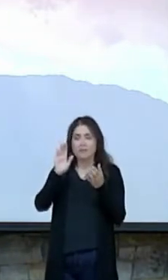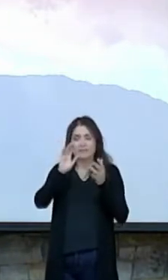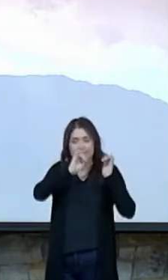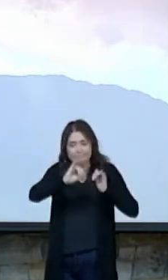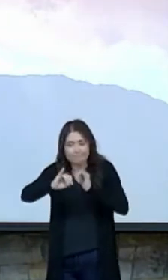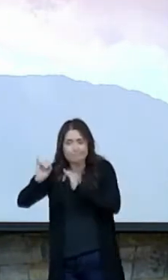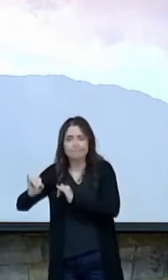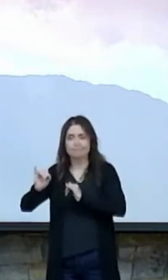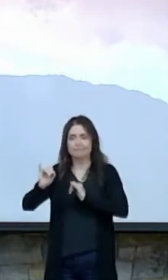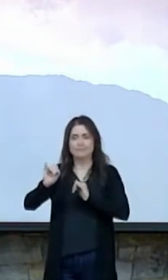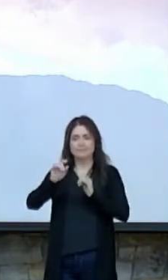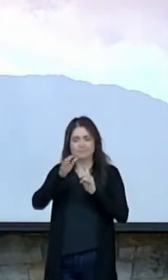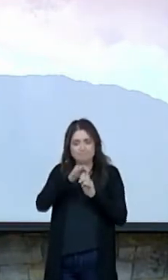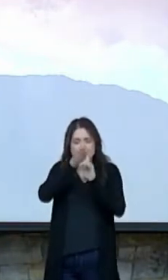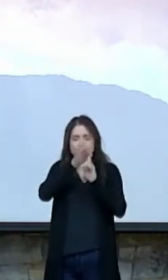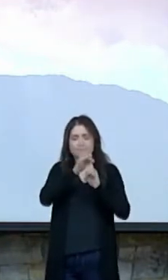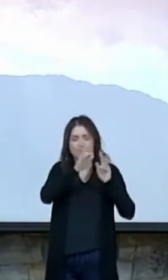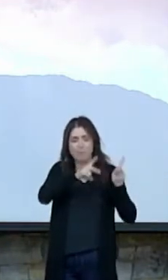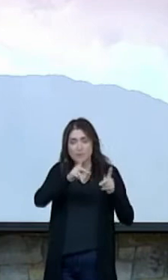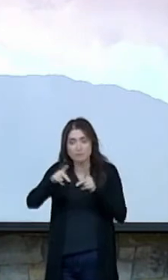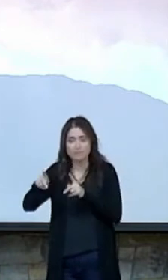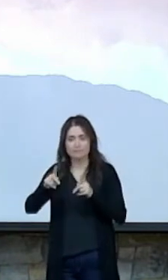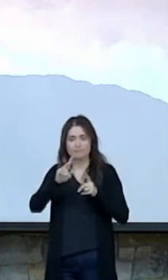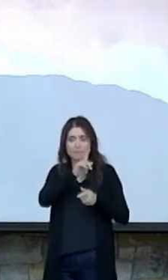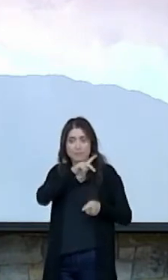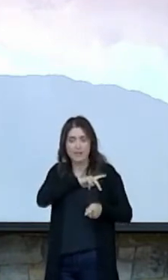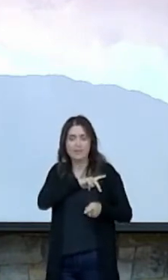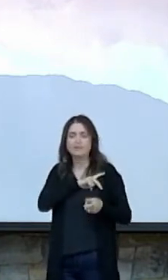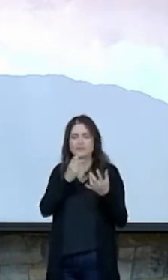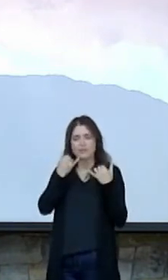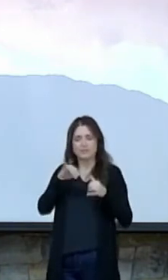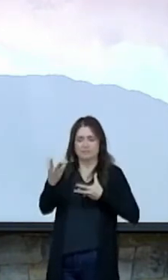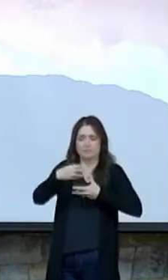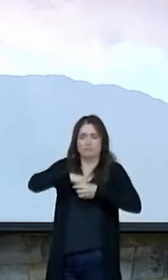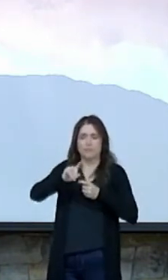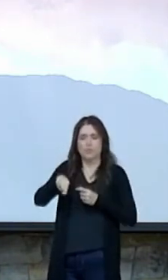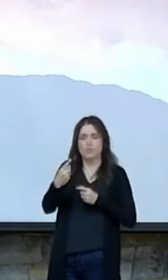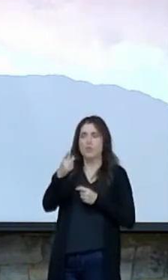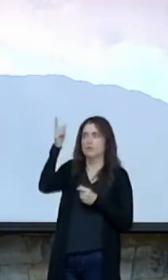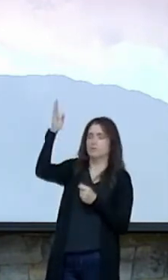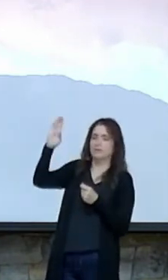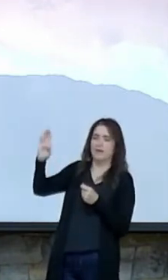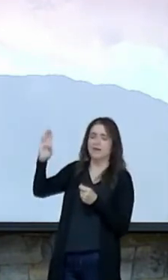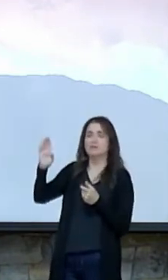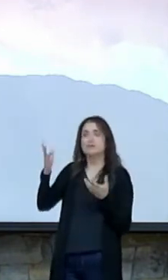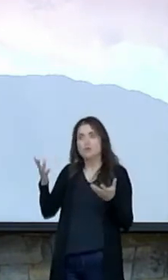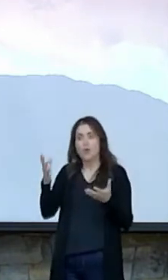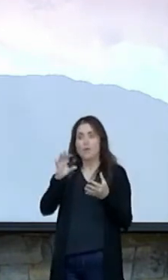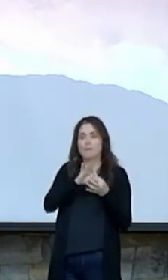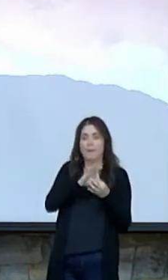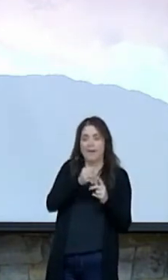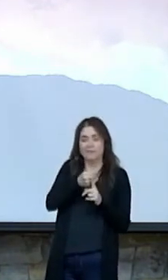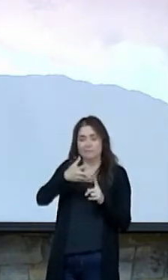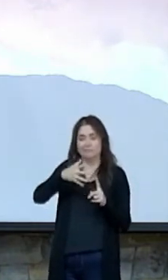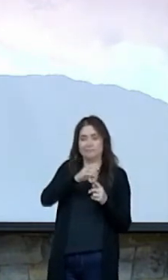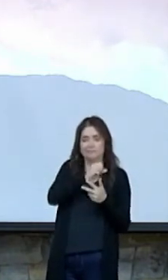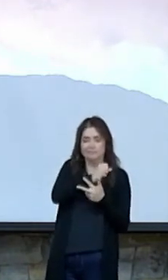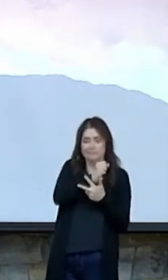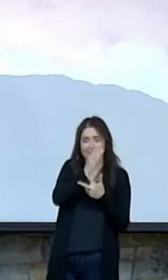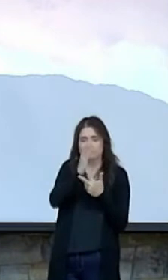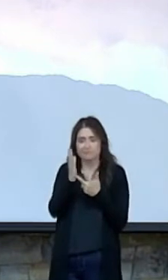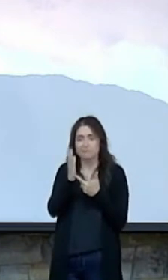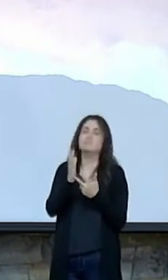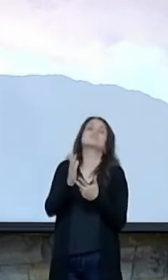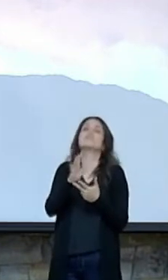one in purpose, and hence, one God. So by way of extension, this love for Christ also